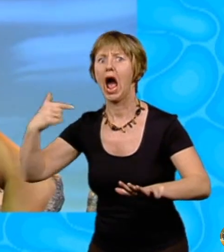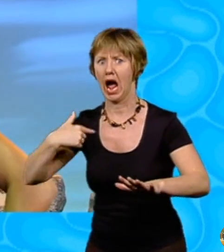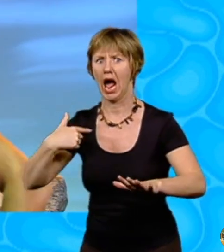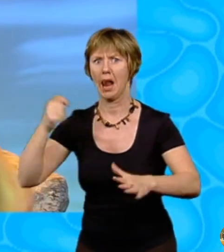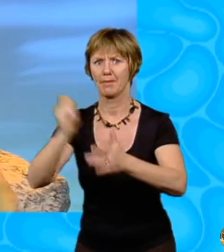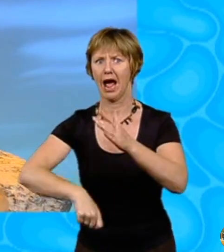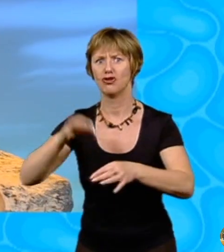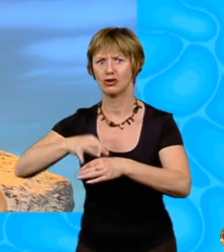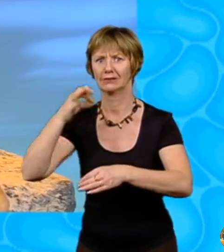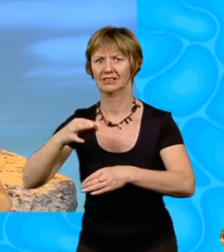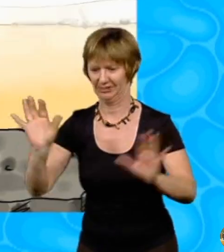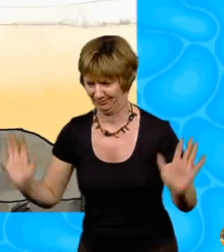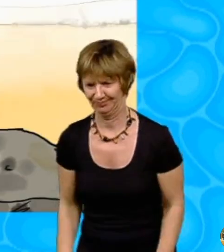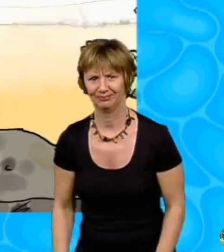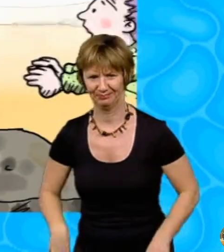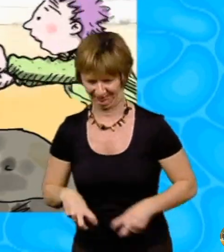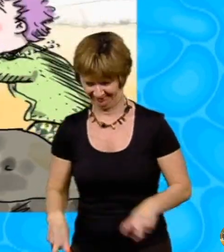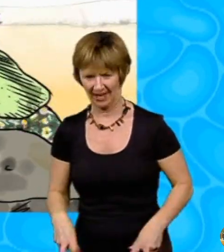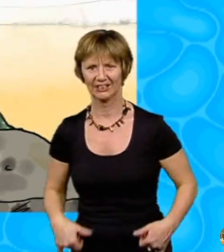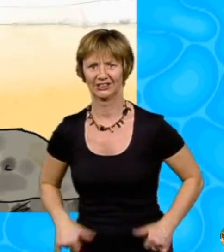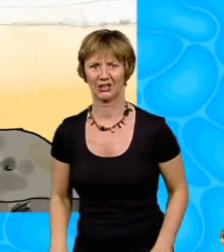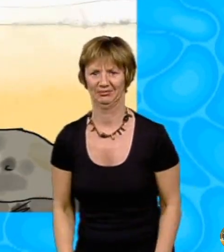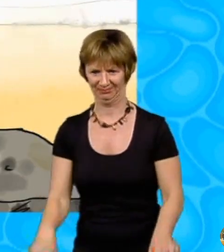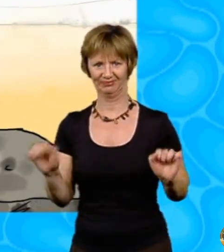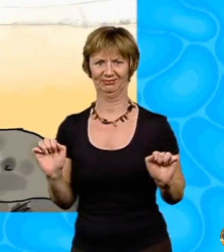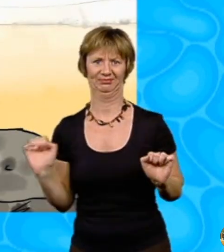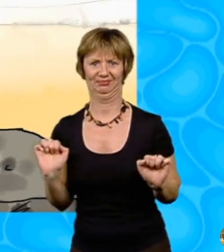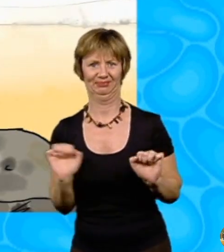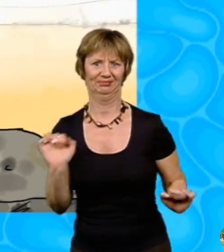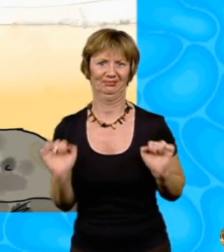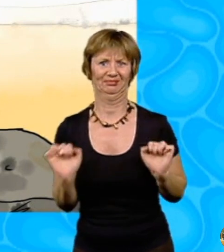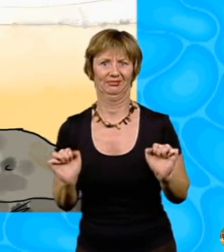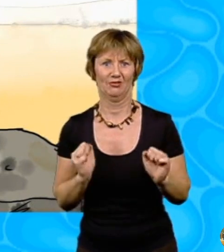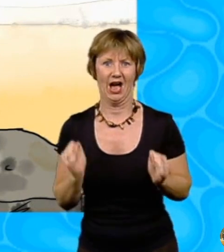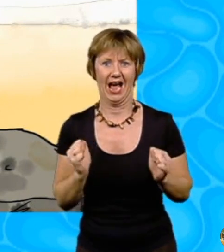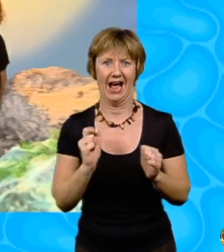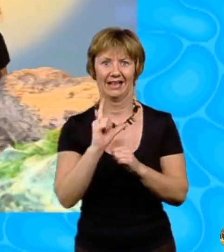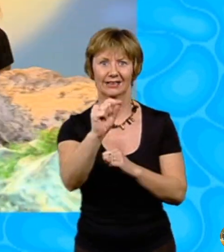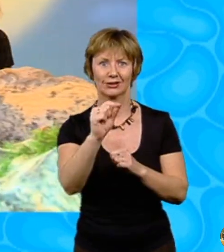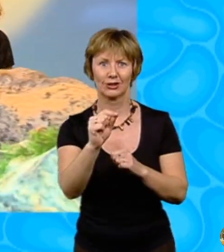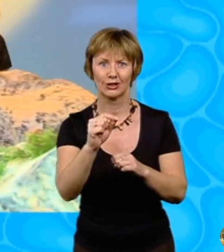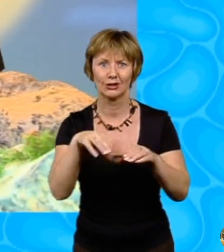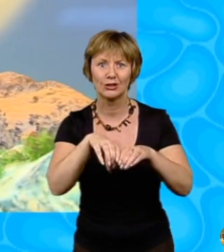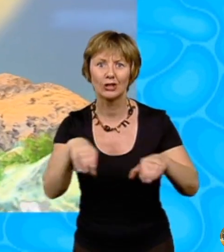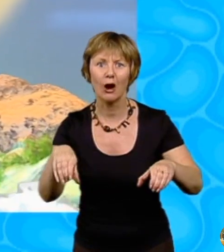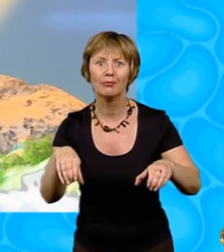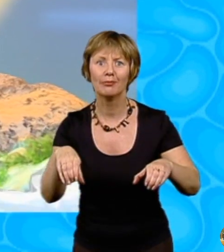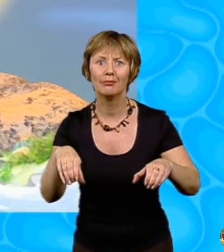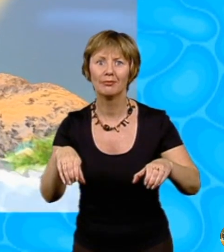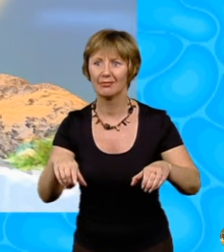some, Mrs Spratt said. She lifted up her long flowery skirt and sprinted down the beach towards the gift shop. And all